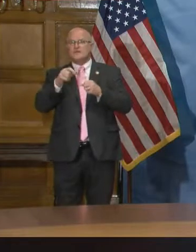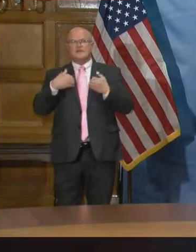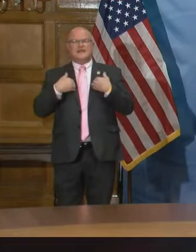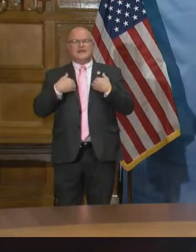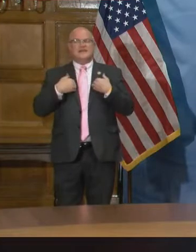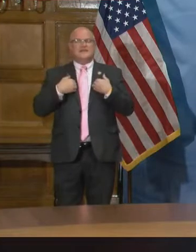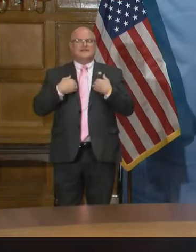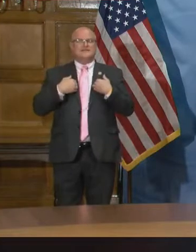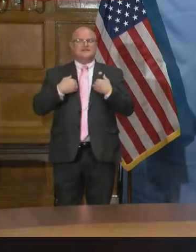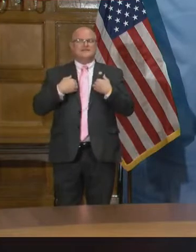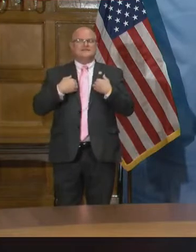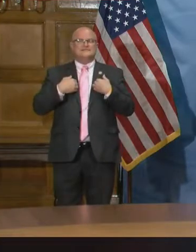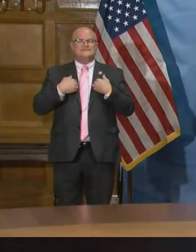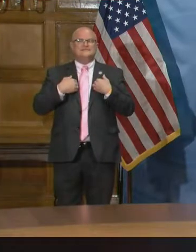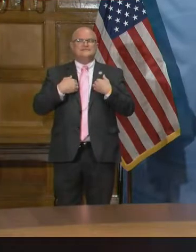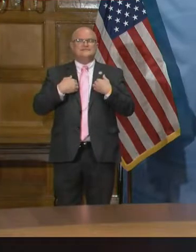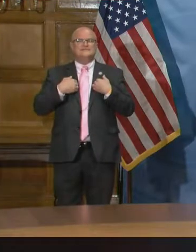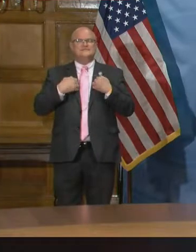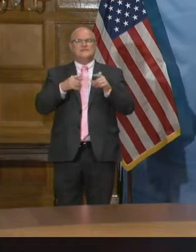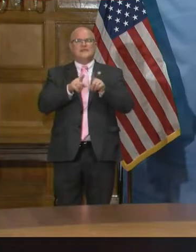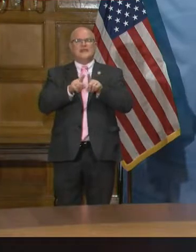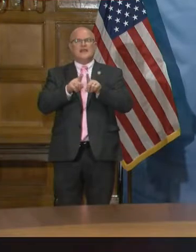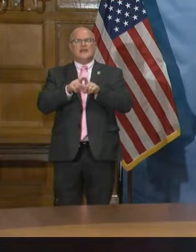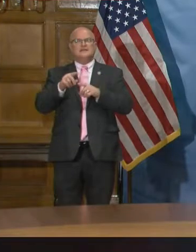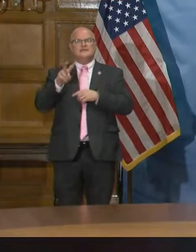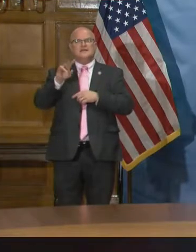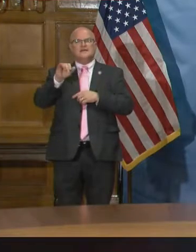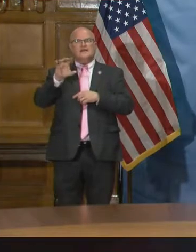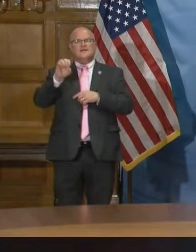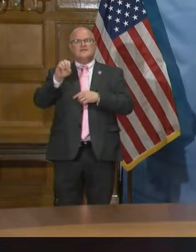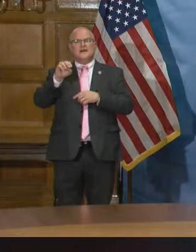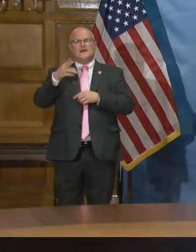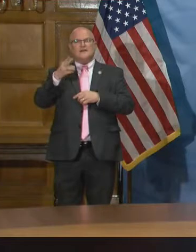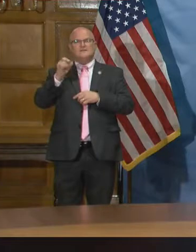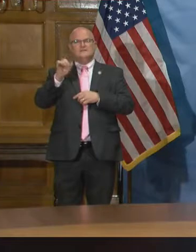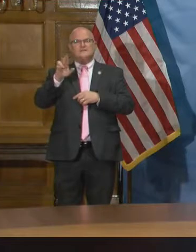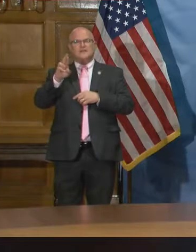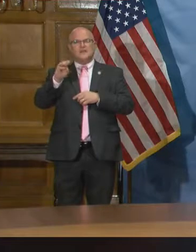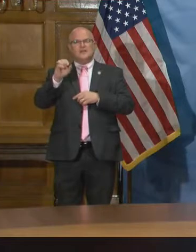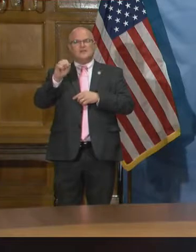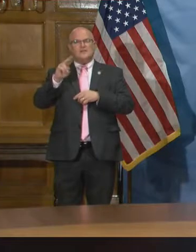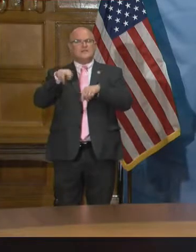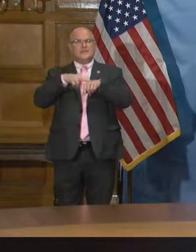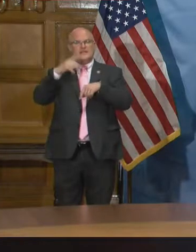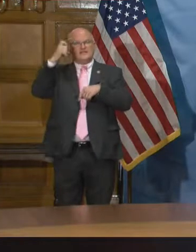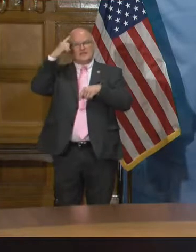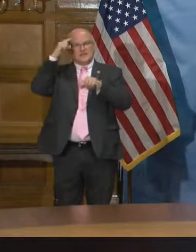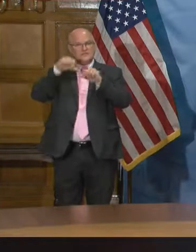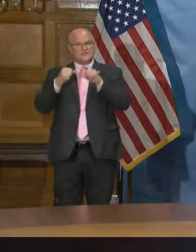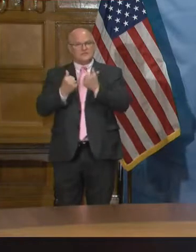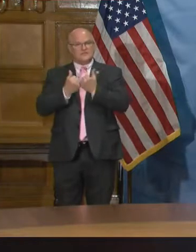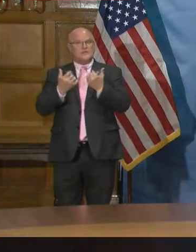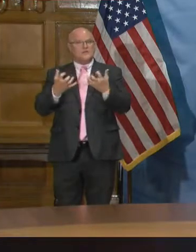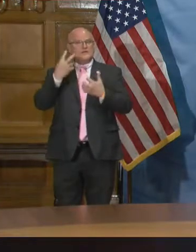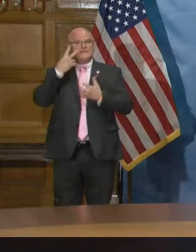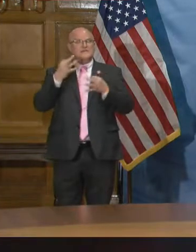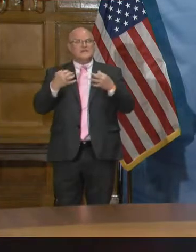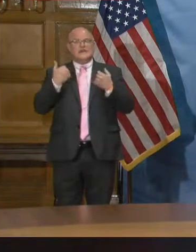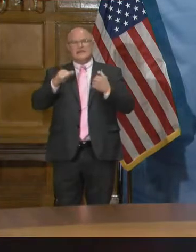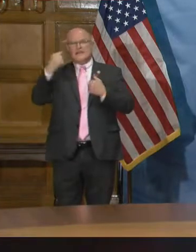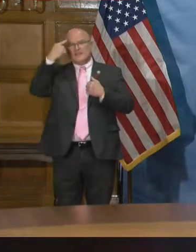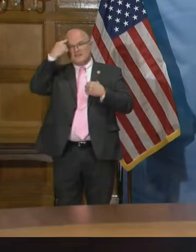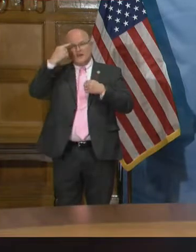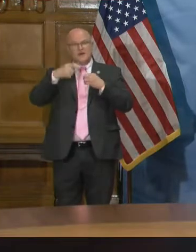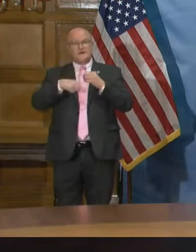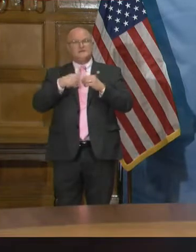was, uh, as, uh, vice chairman of, uh, national governors, governor's association, wanted to see if you had any thoughts